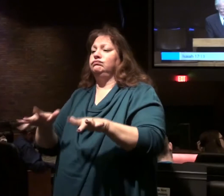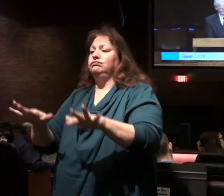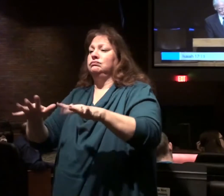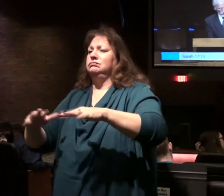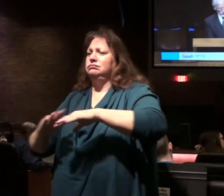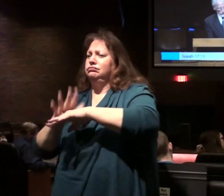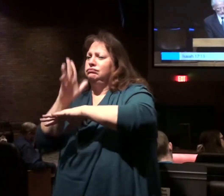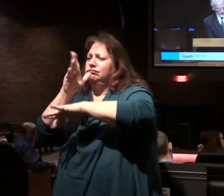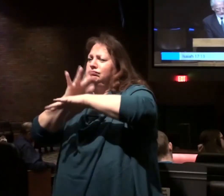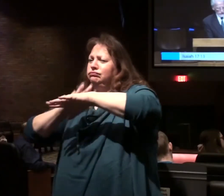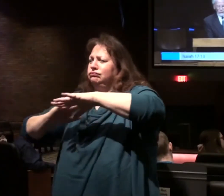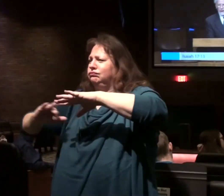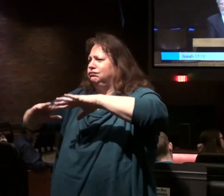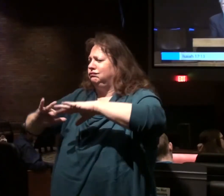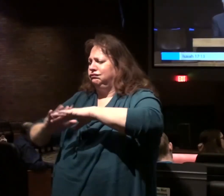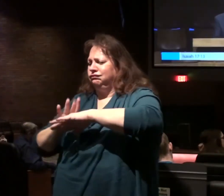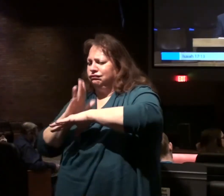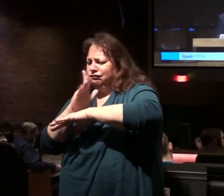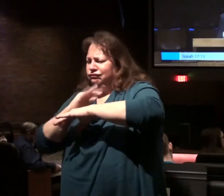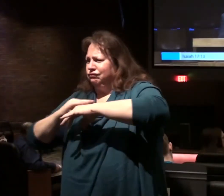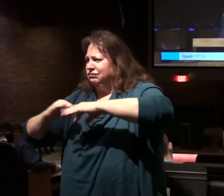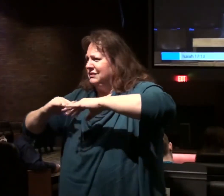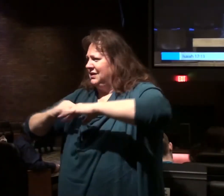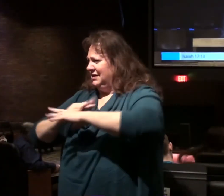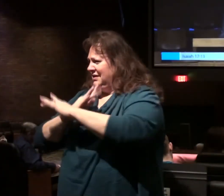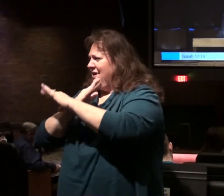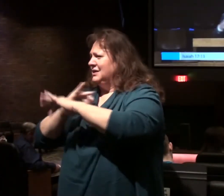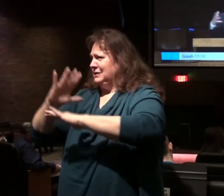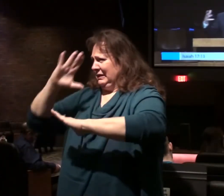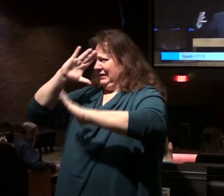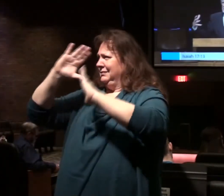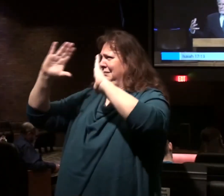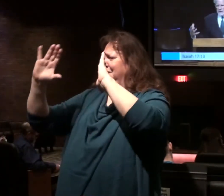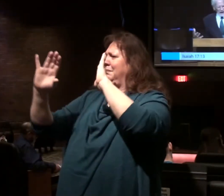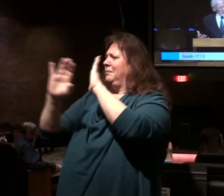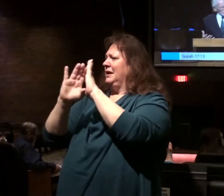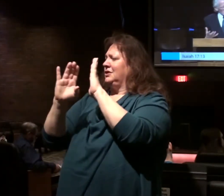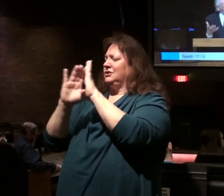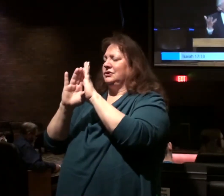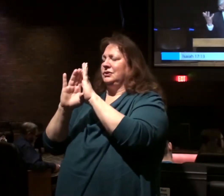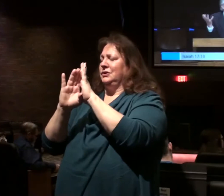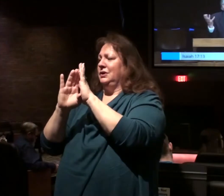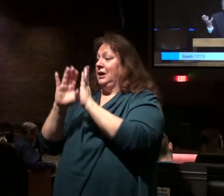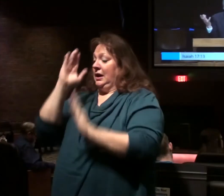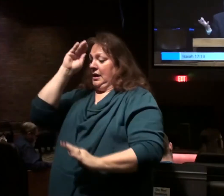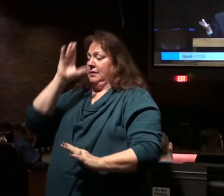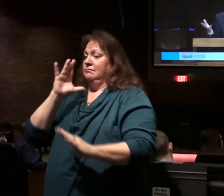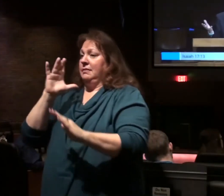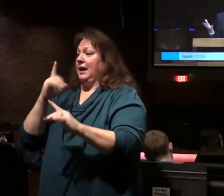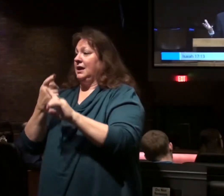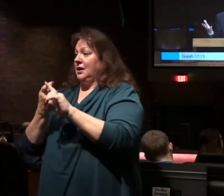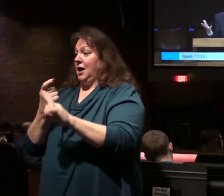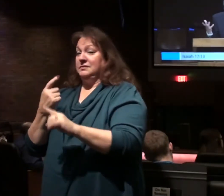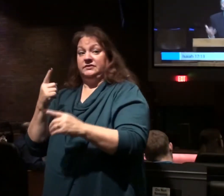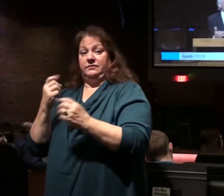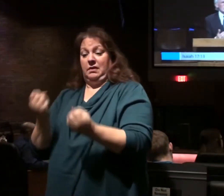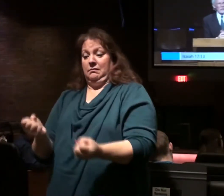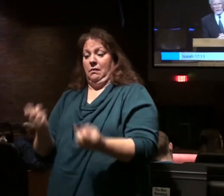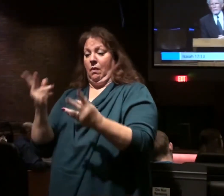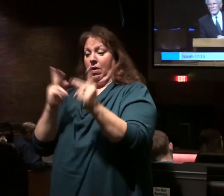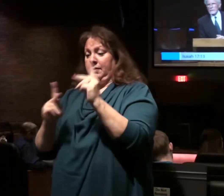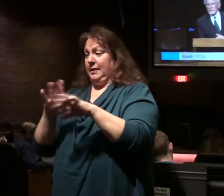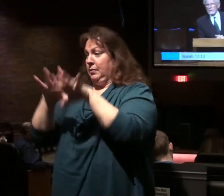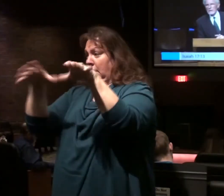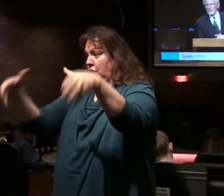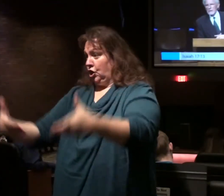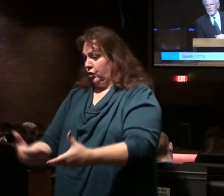waters. So I think that's the picture here. He comes out of the mass of humanity, the nations of